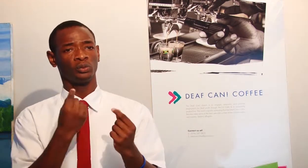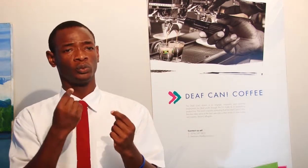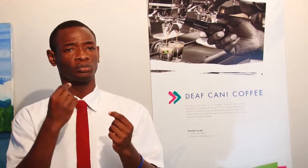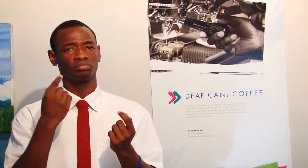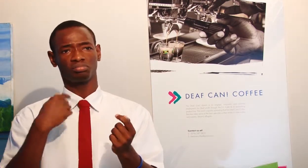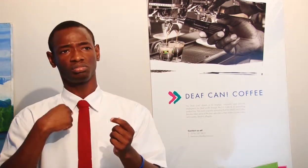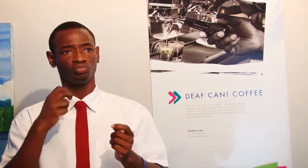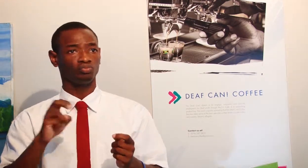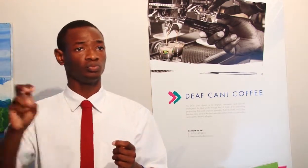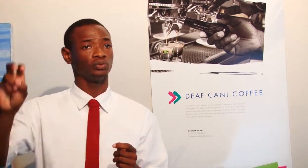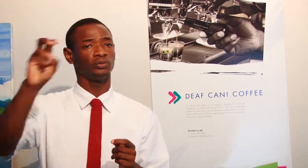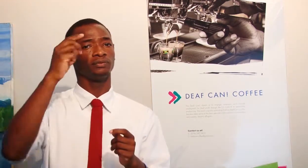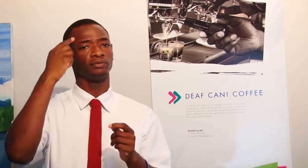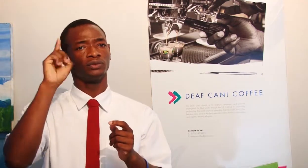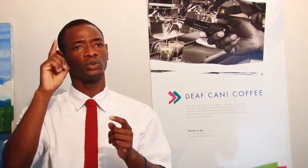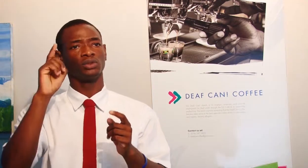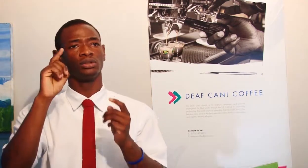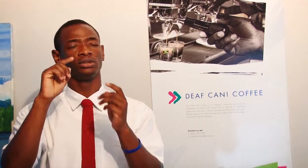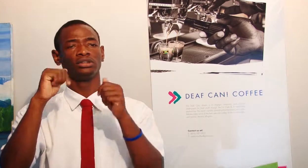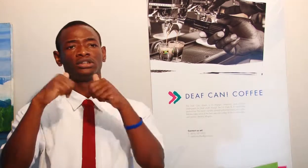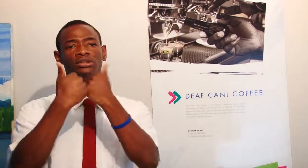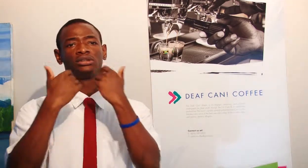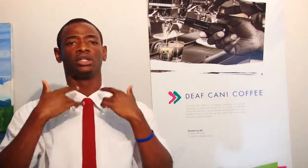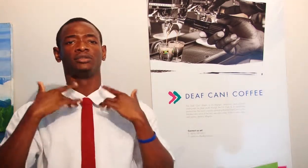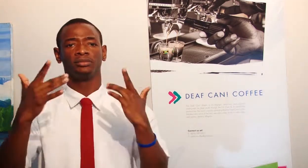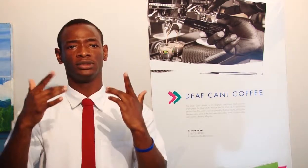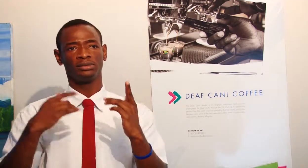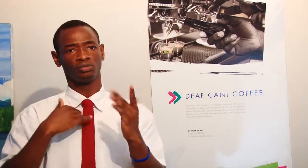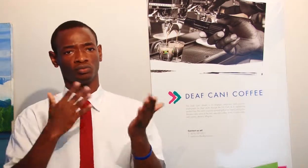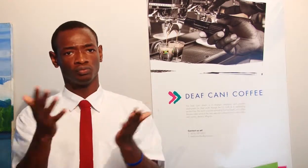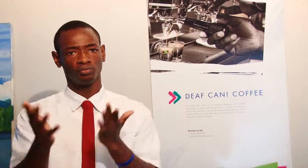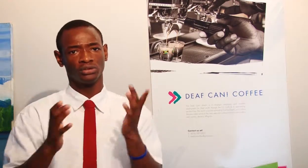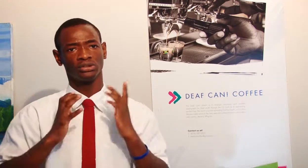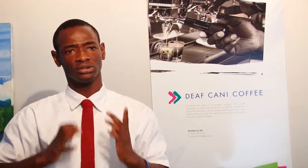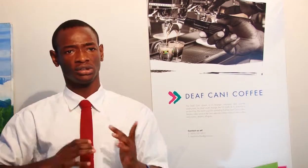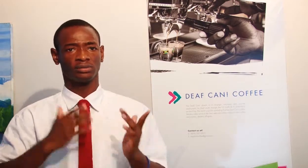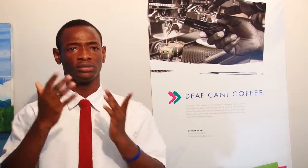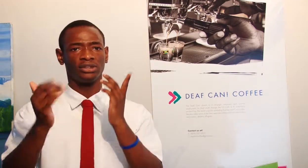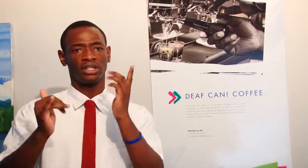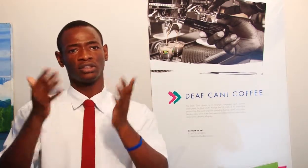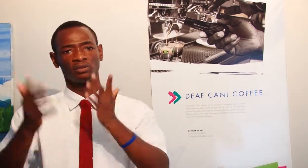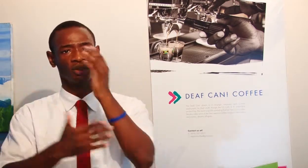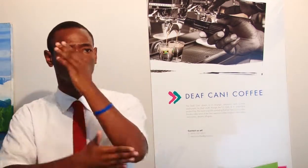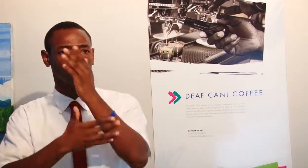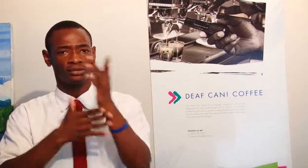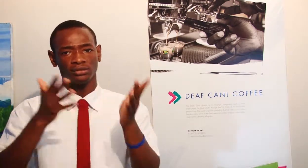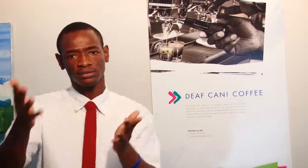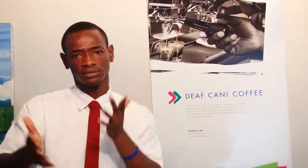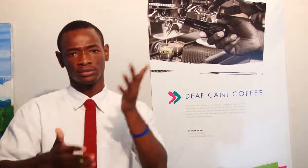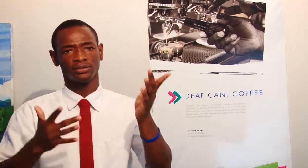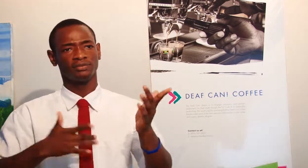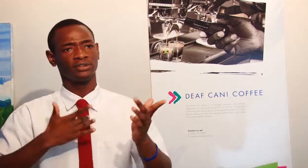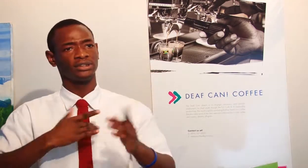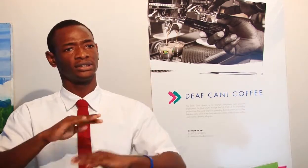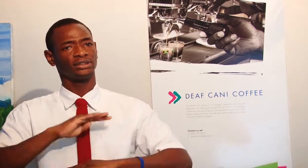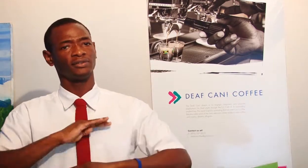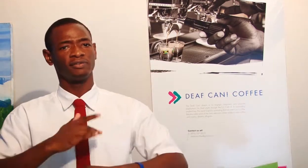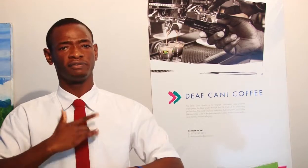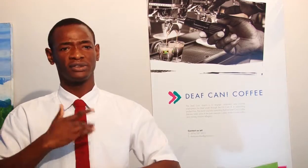communication challenges. But as we go mobile to events around the island and we go to events and meet and interact with Hearing Society, we learn to interact with